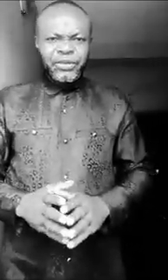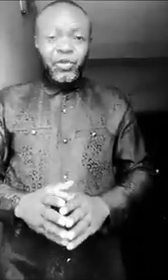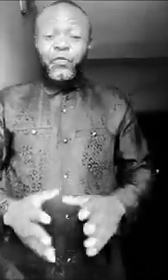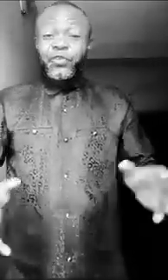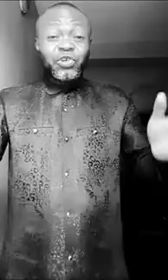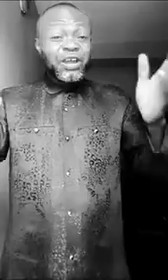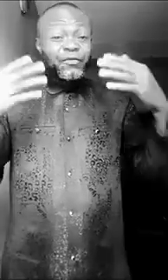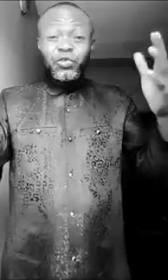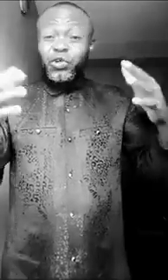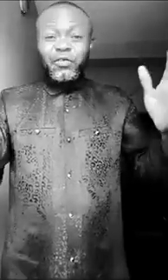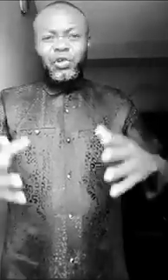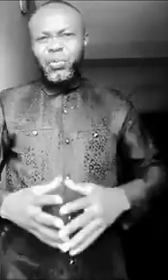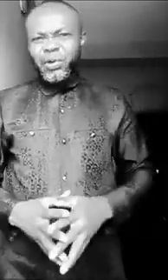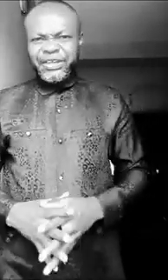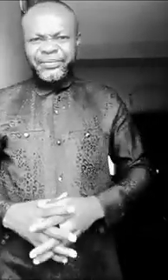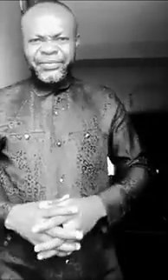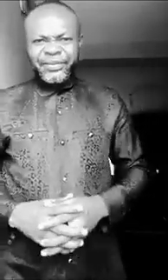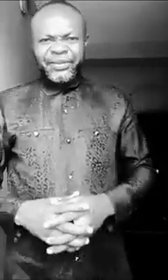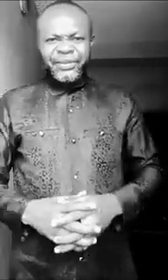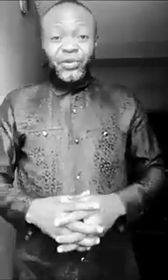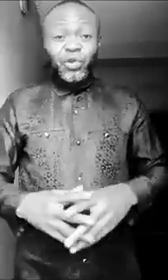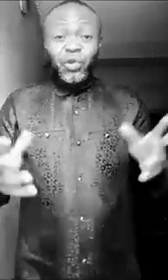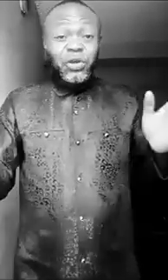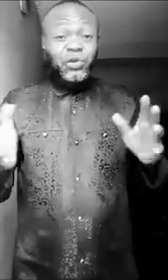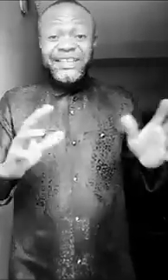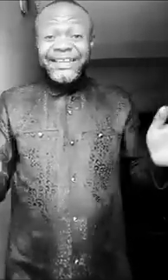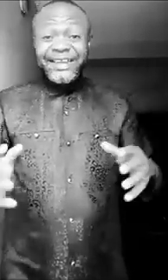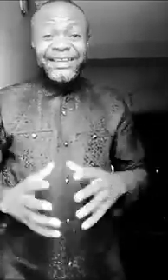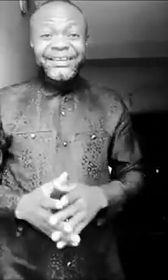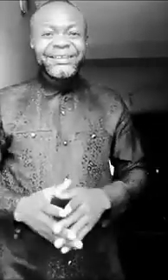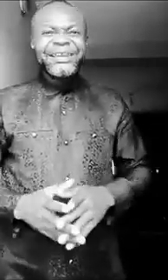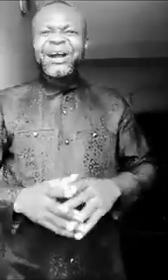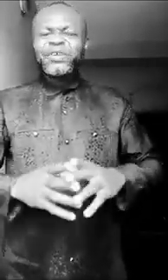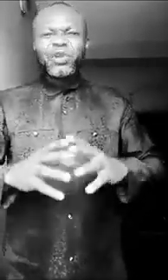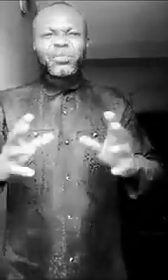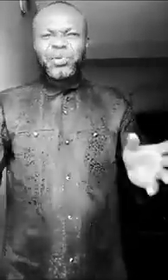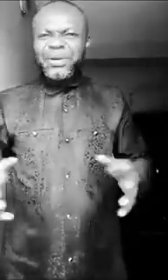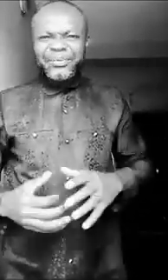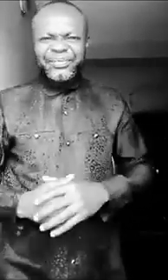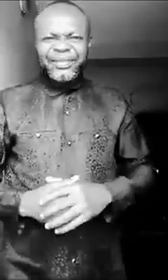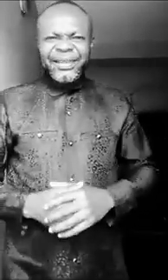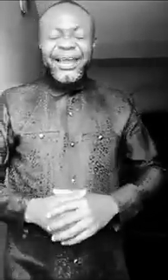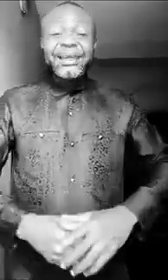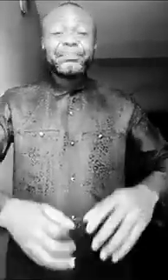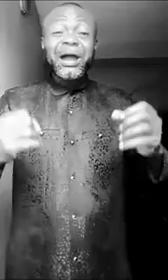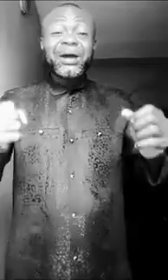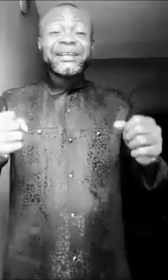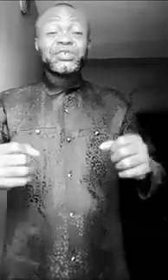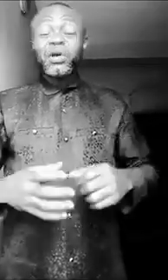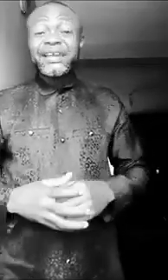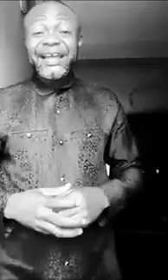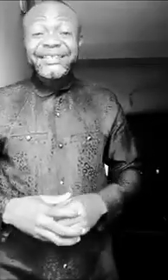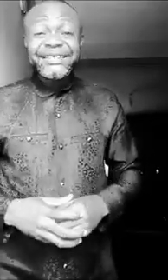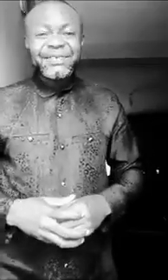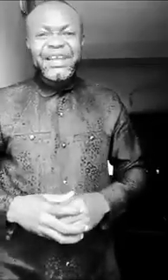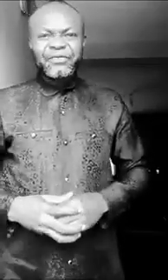confusion are full all over your body you don't know where to start again you have a lot of problem and the power that is working that is very heavy